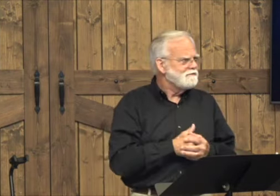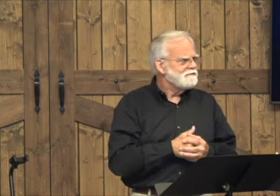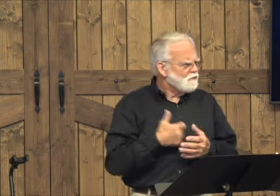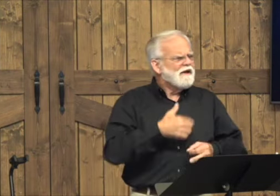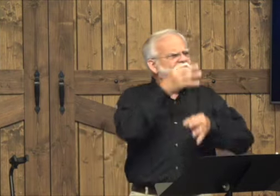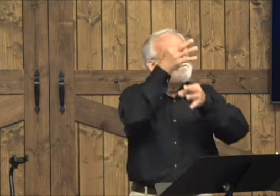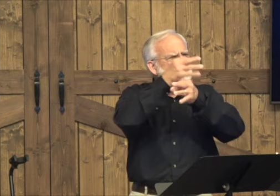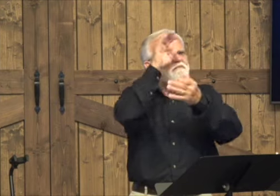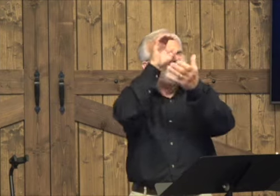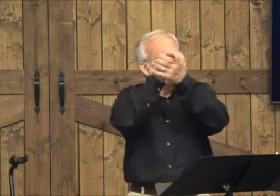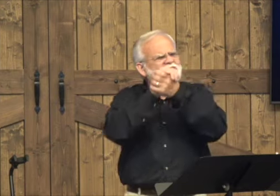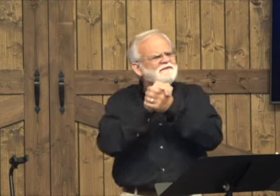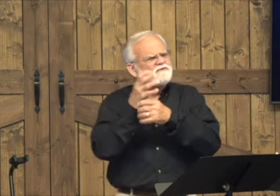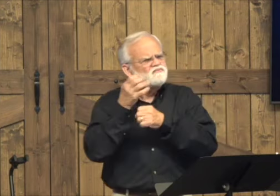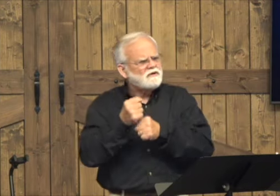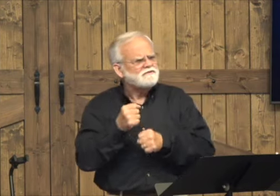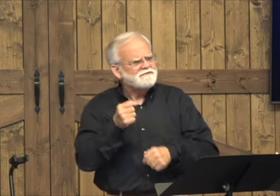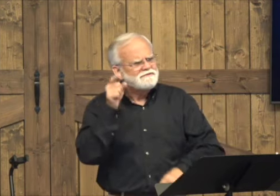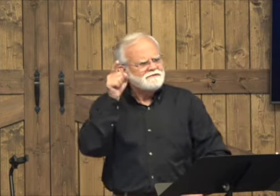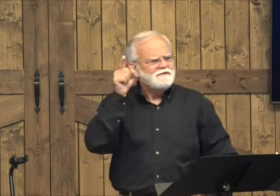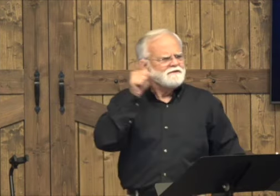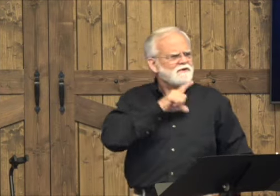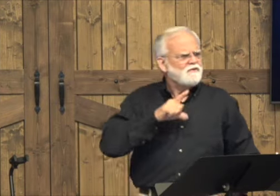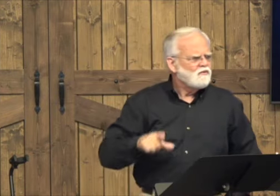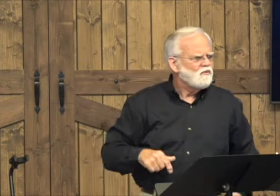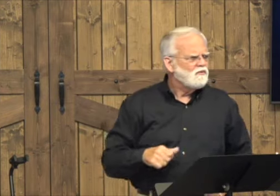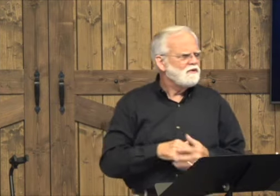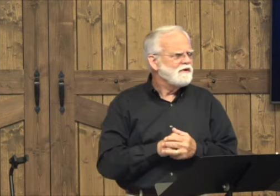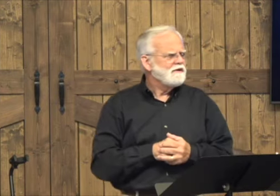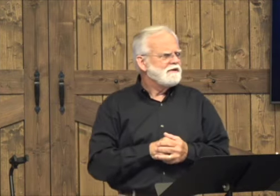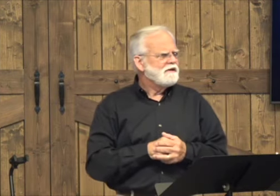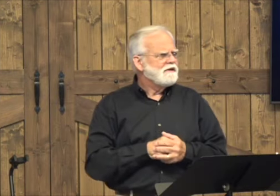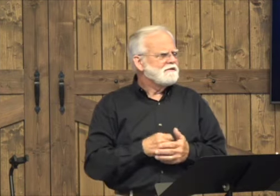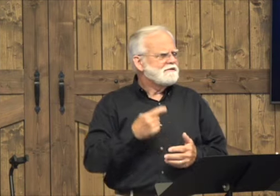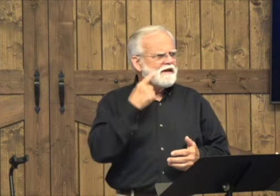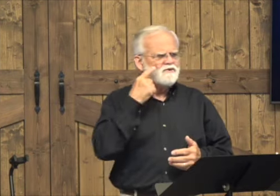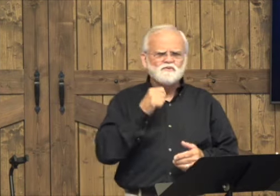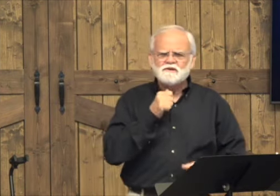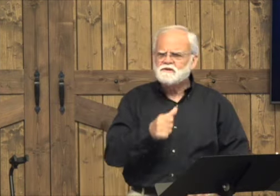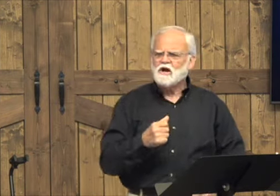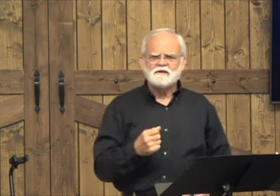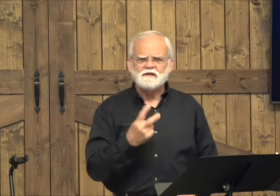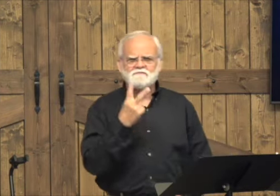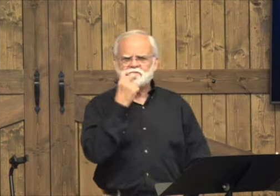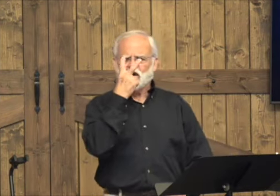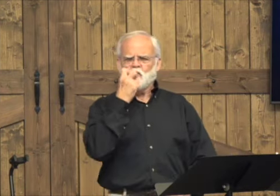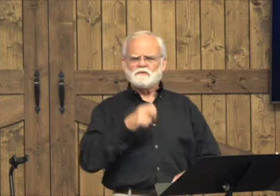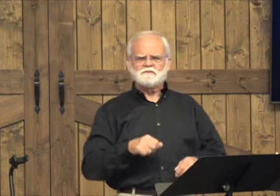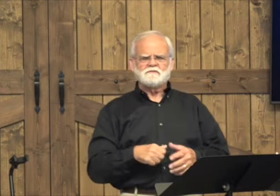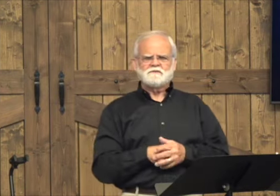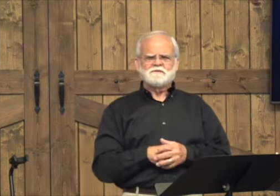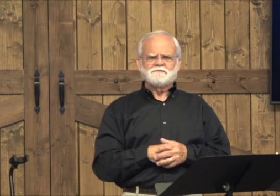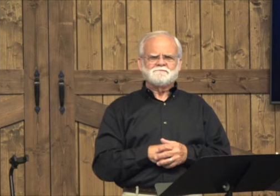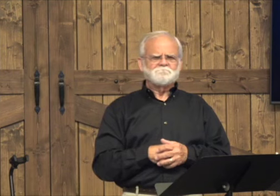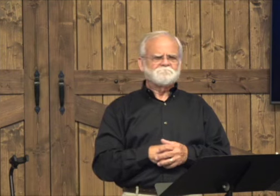He's going be lying home. We have faith and trust if we ever come back. Daniel is not down.